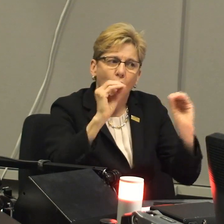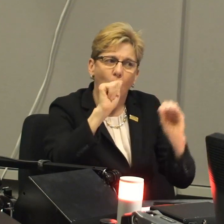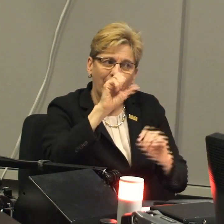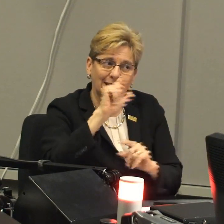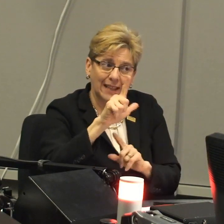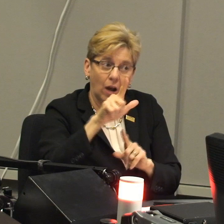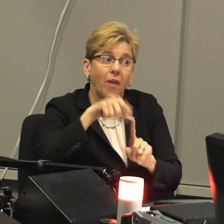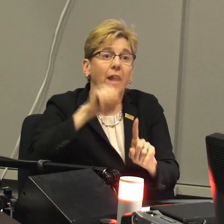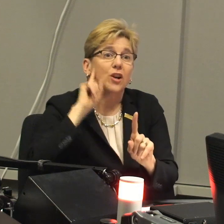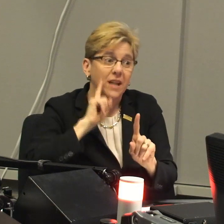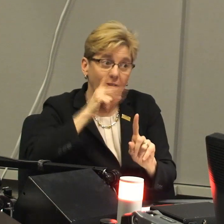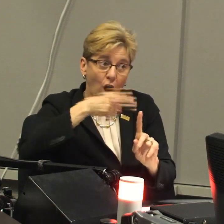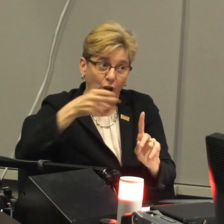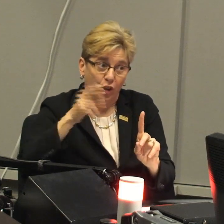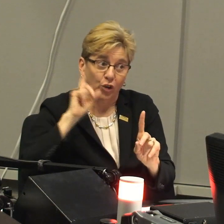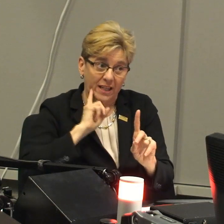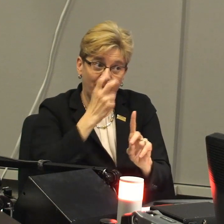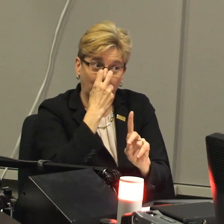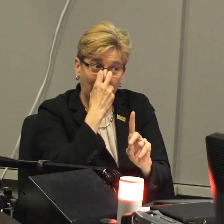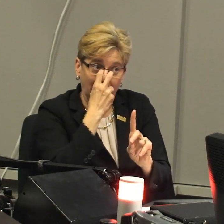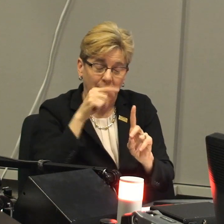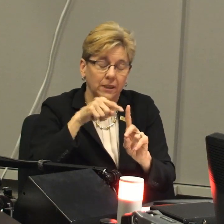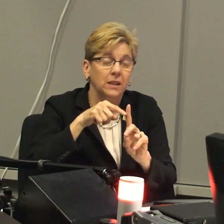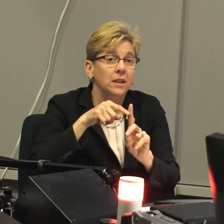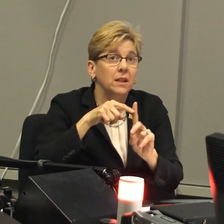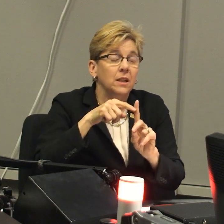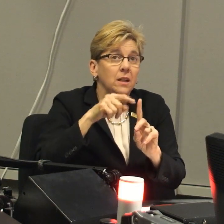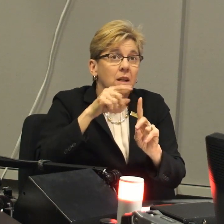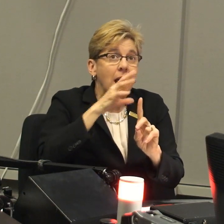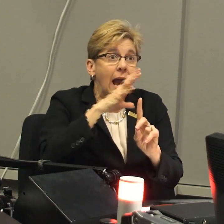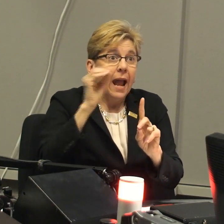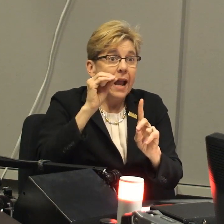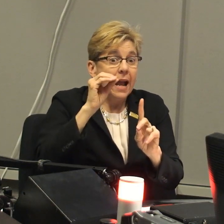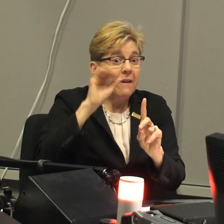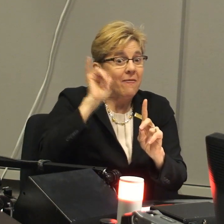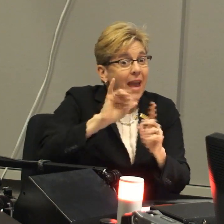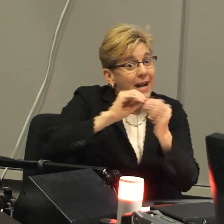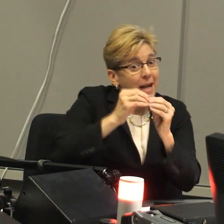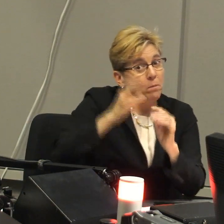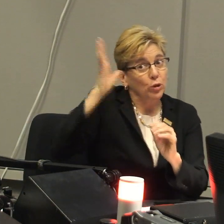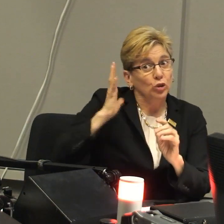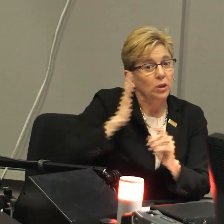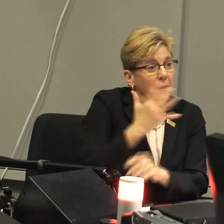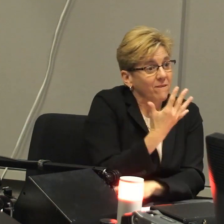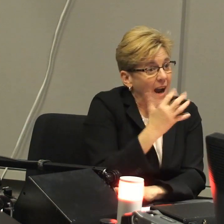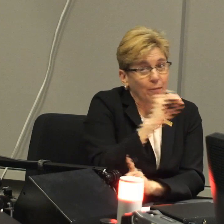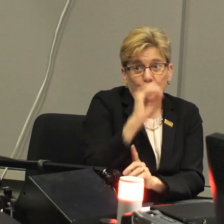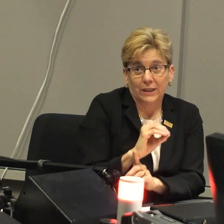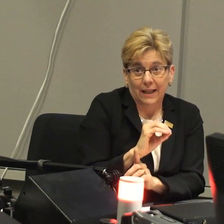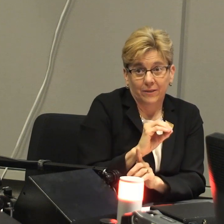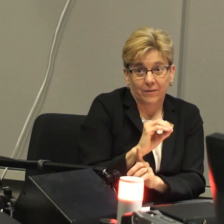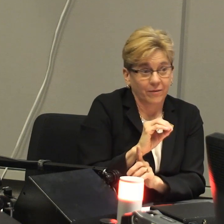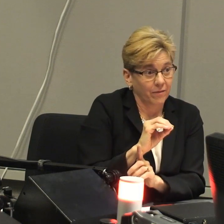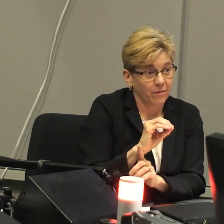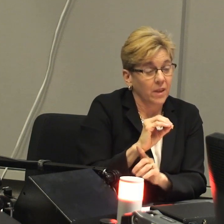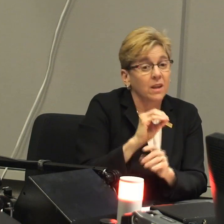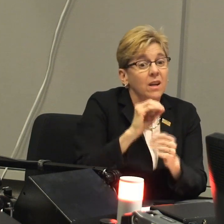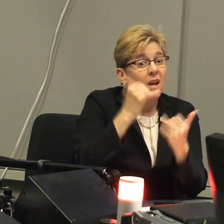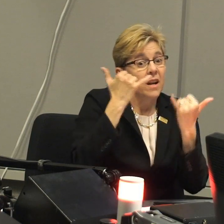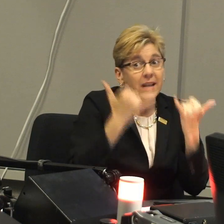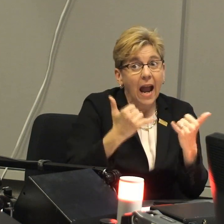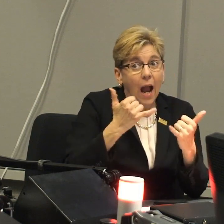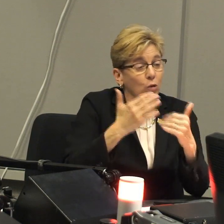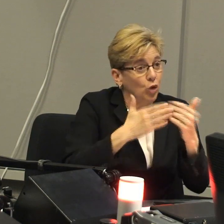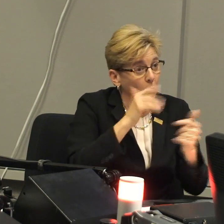students are coming to Gallaudet not knowing any ASL. They may be deaf or hard of hearing or deafblind. That number used to be around the